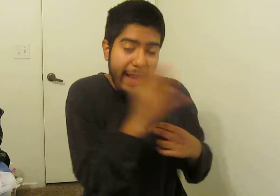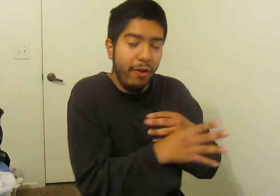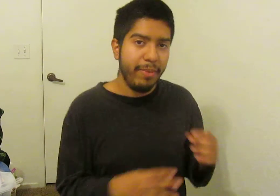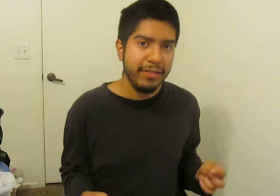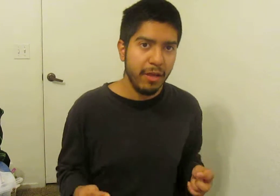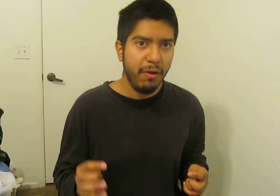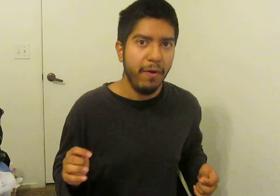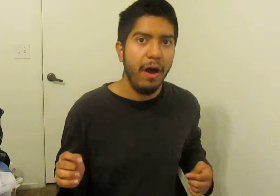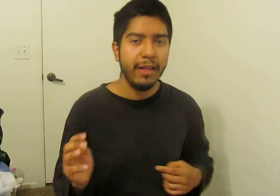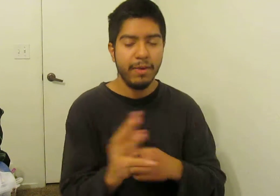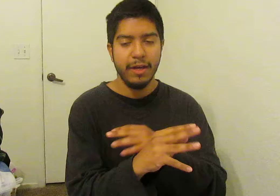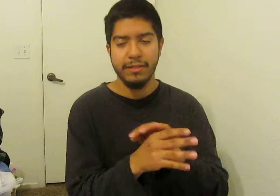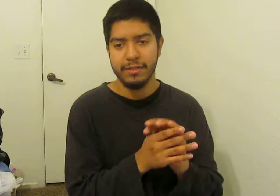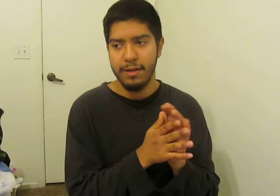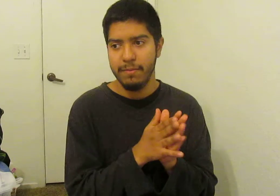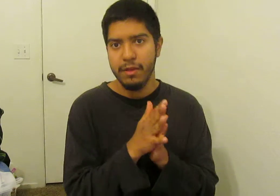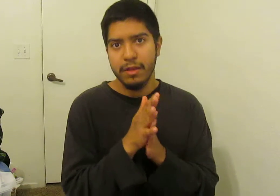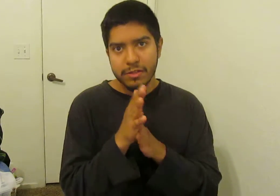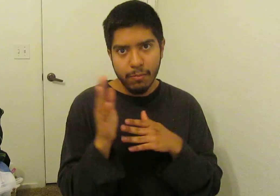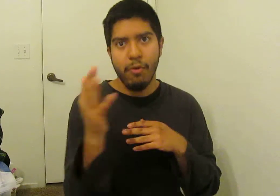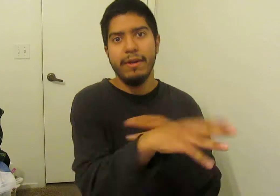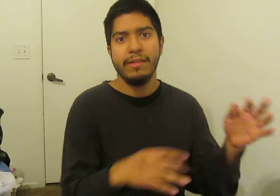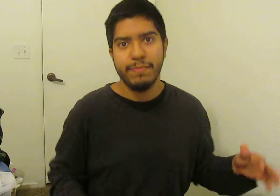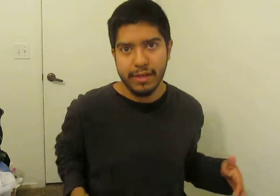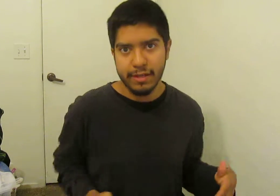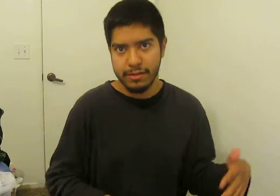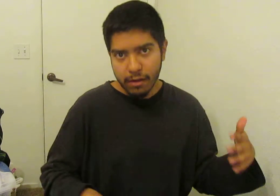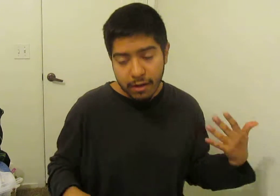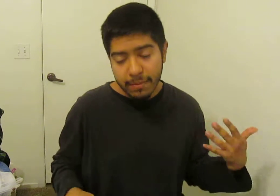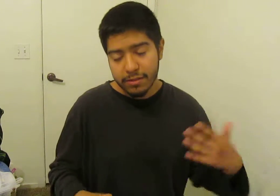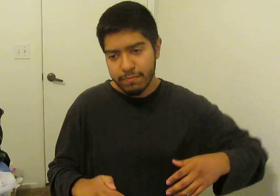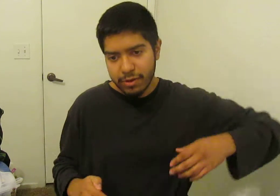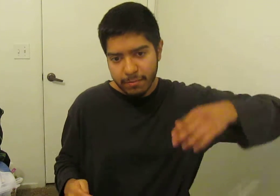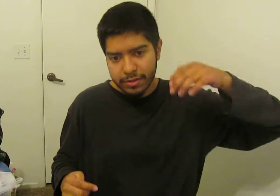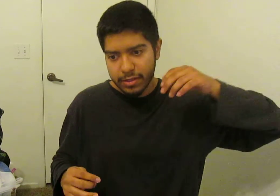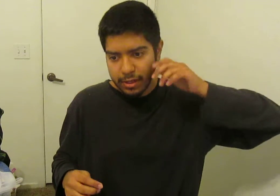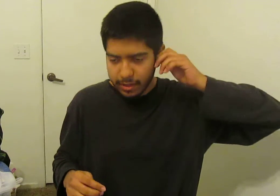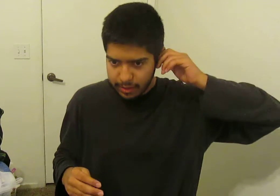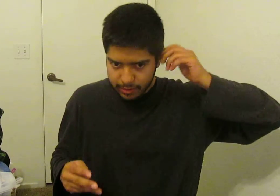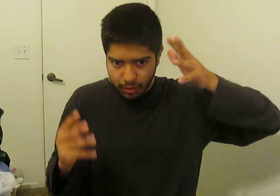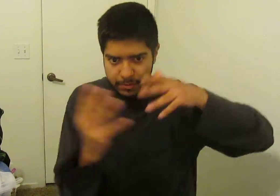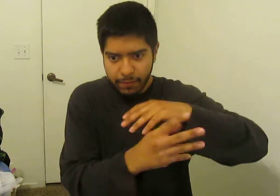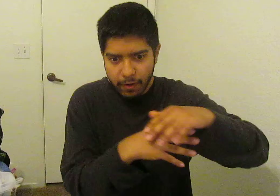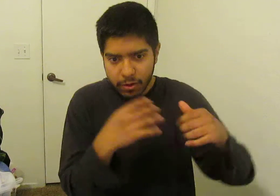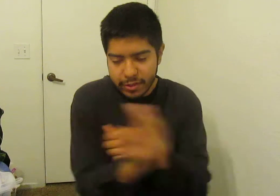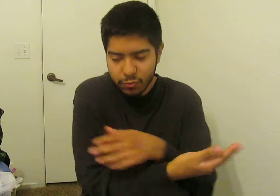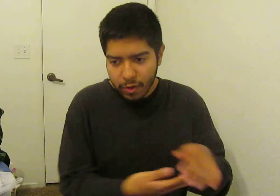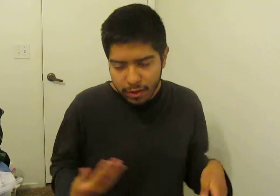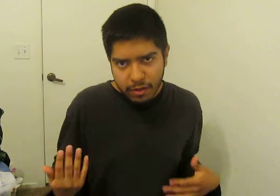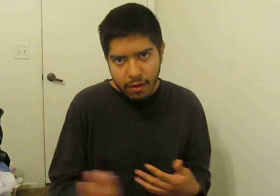helped by some of Arima's subordinates because Arima pretty much told him to follow his will and all